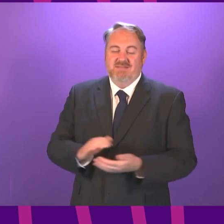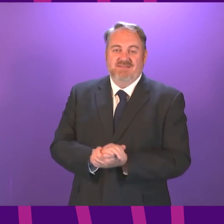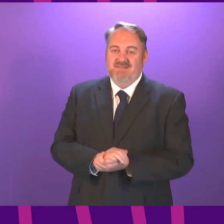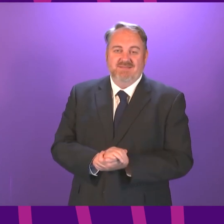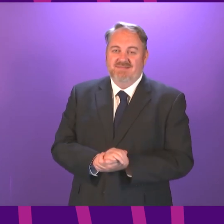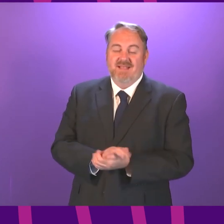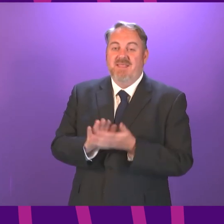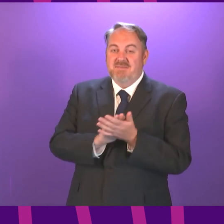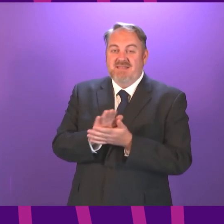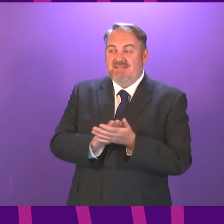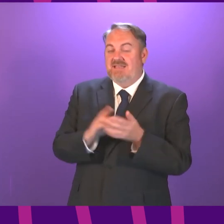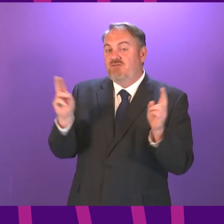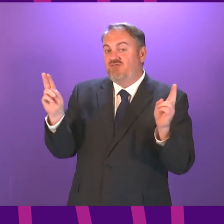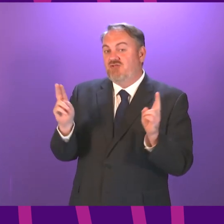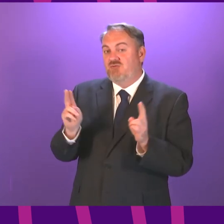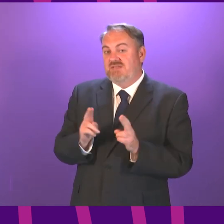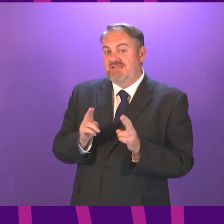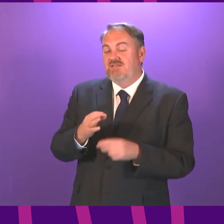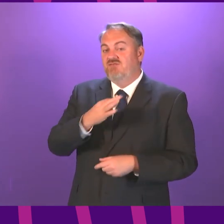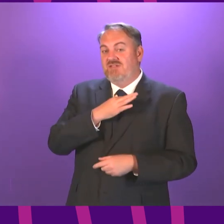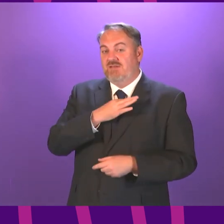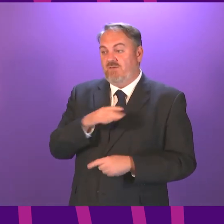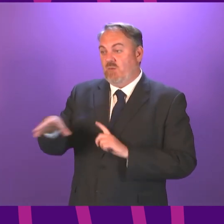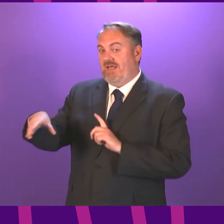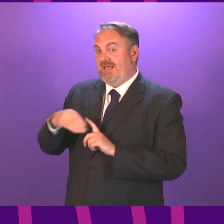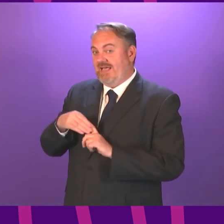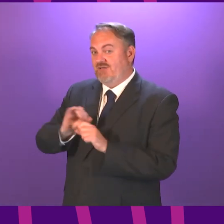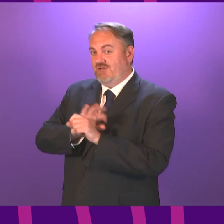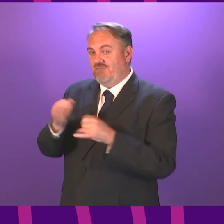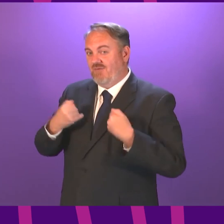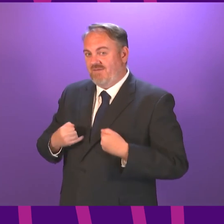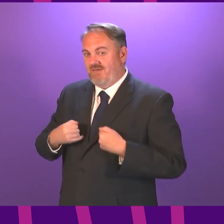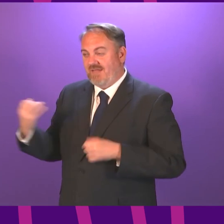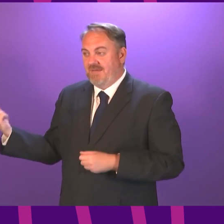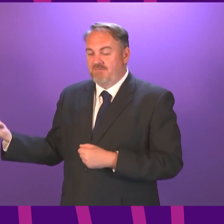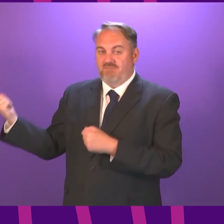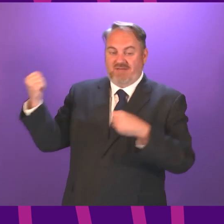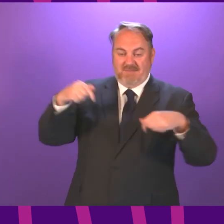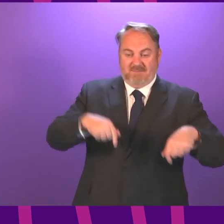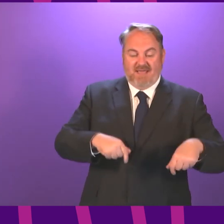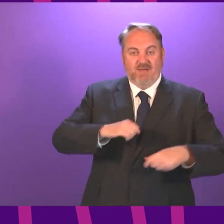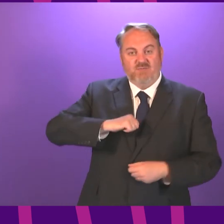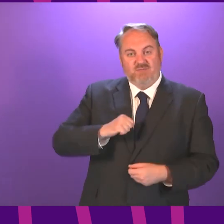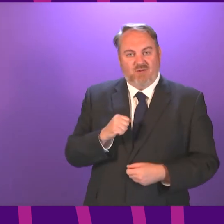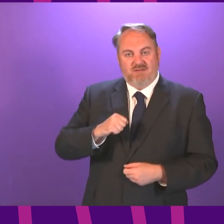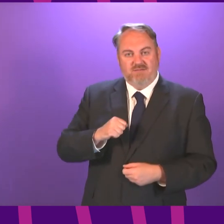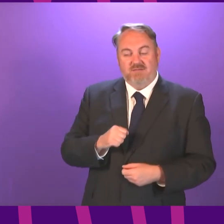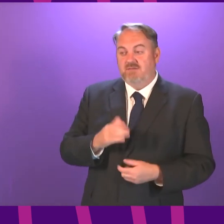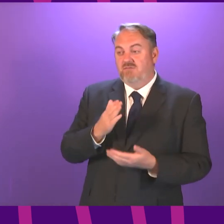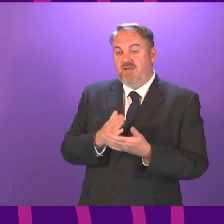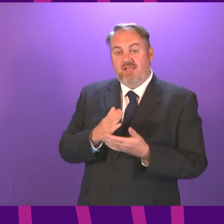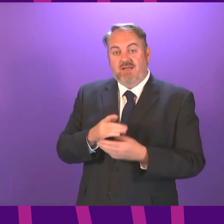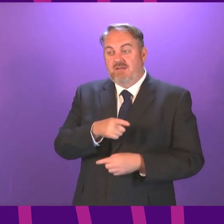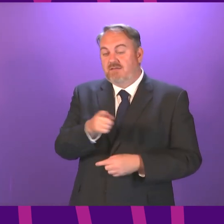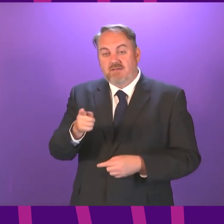it helps mitigate against the importation of the virus and if you are in the position of being able to go a holiday this year